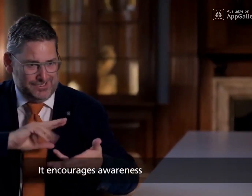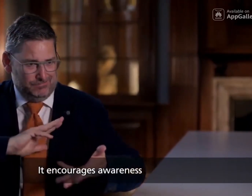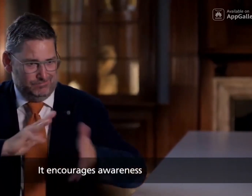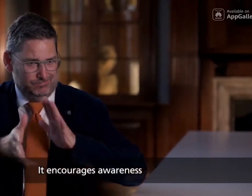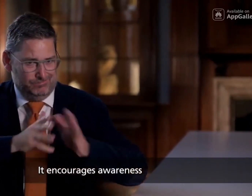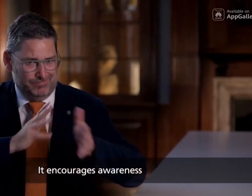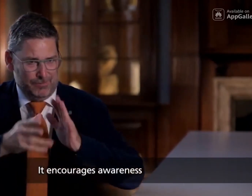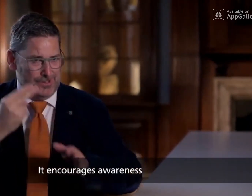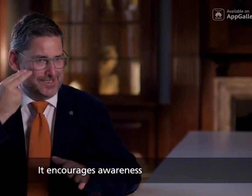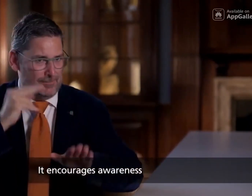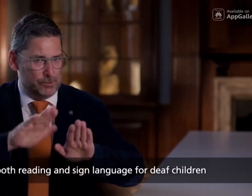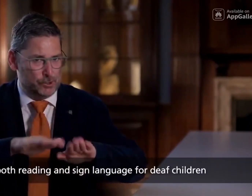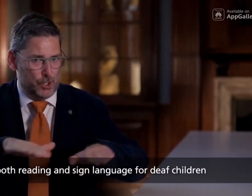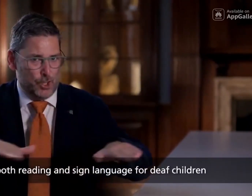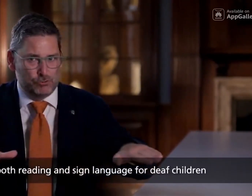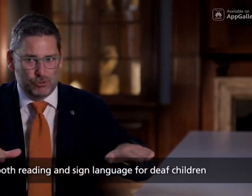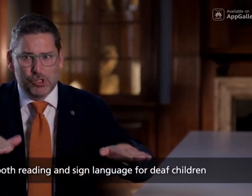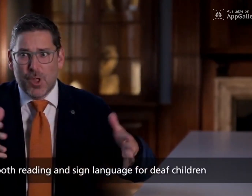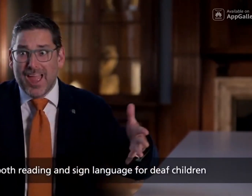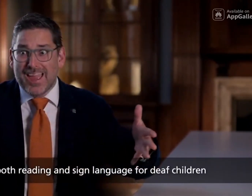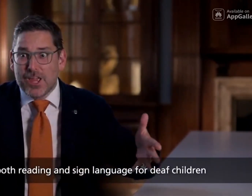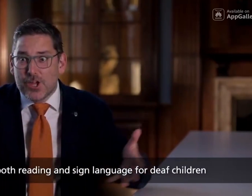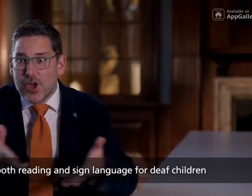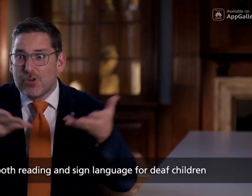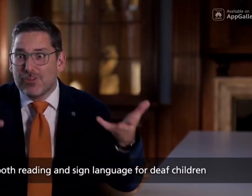It encourages awareness about reading and sign language for deaf children.